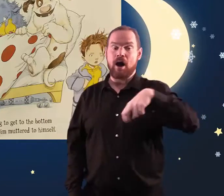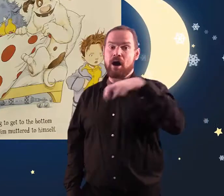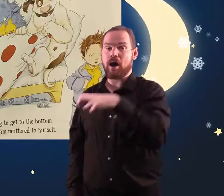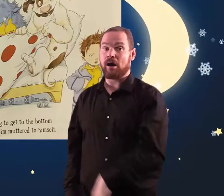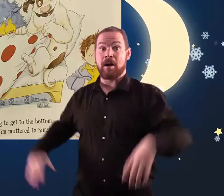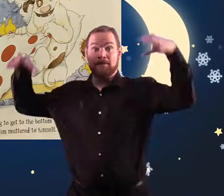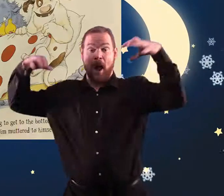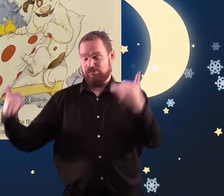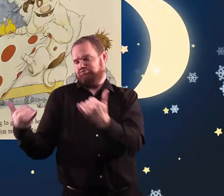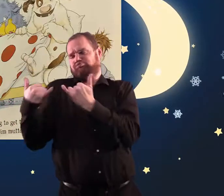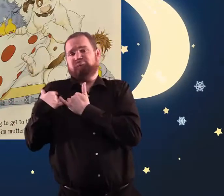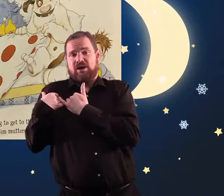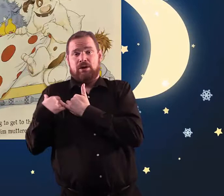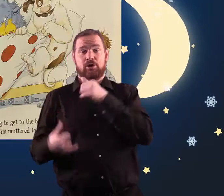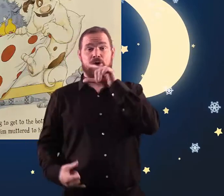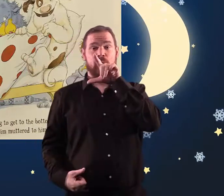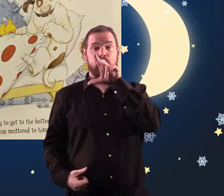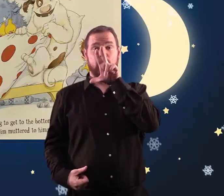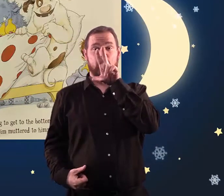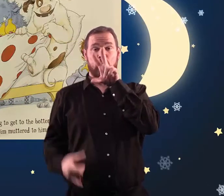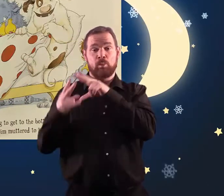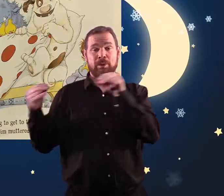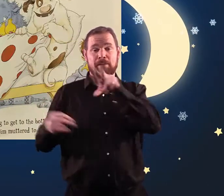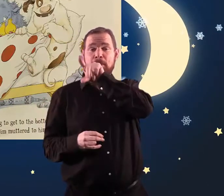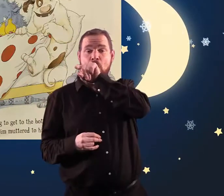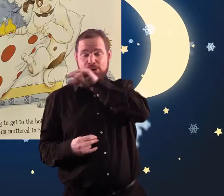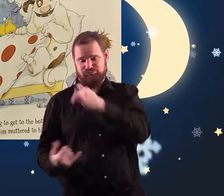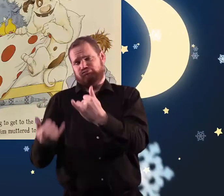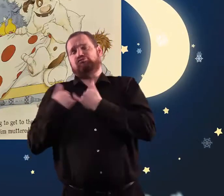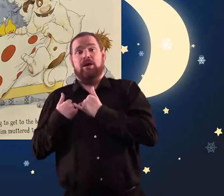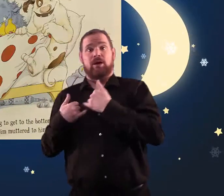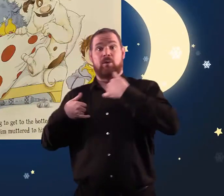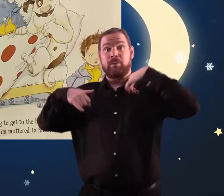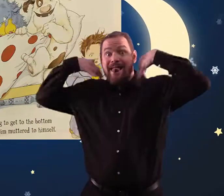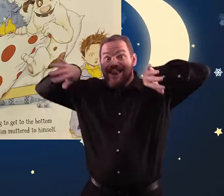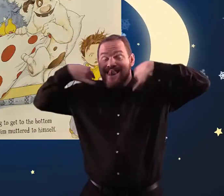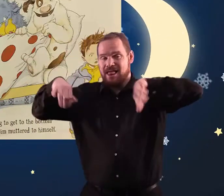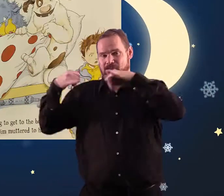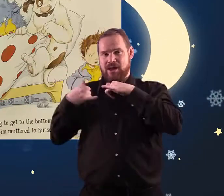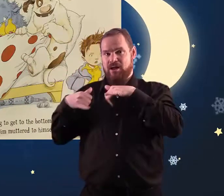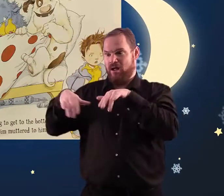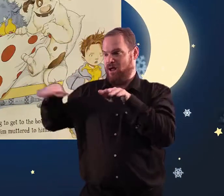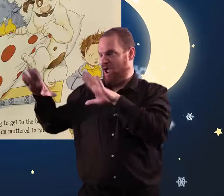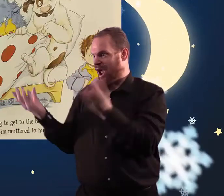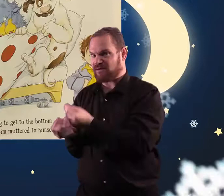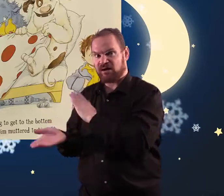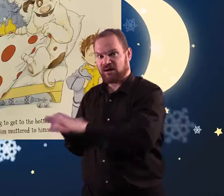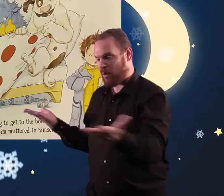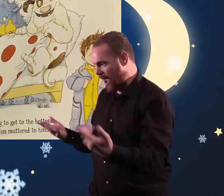I suppose you want to sleep in my bed too, said Jim. That's very kind of you, replied